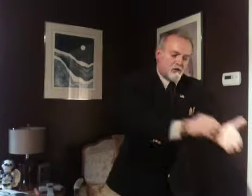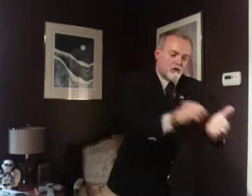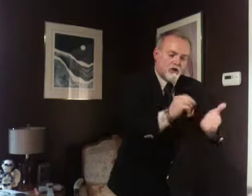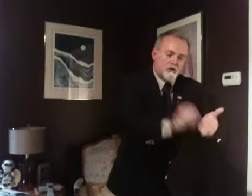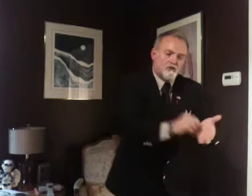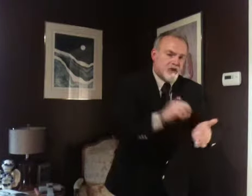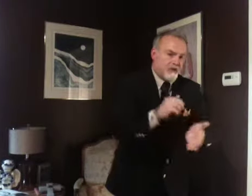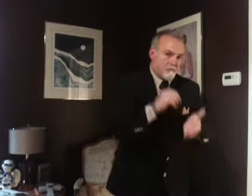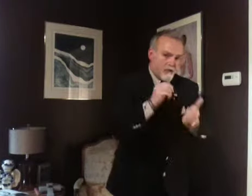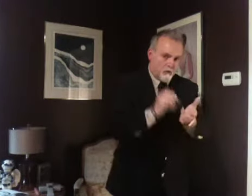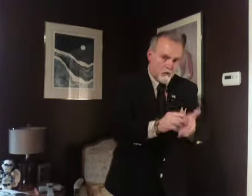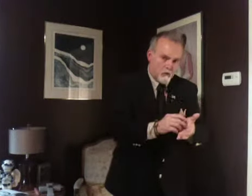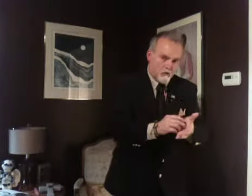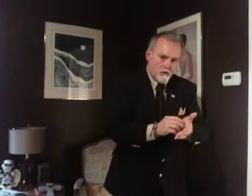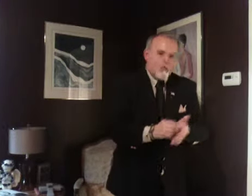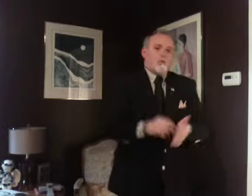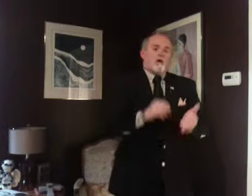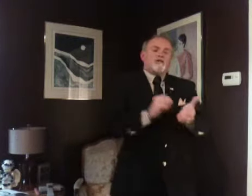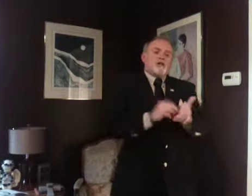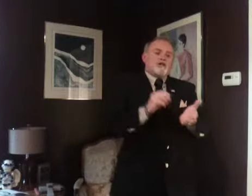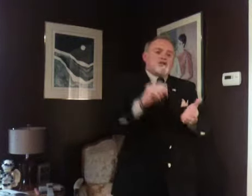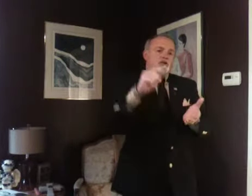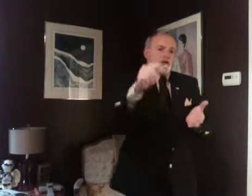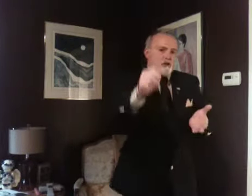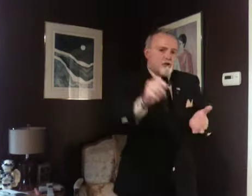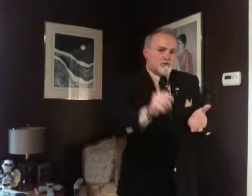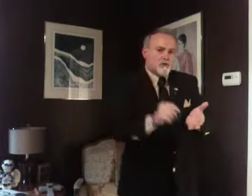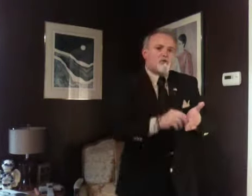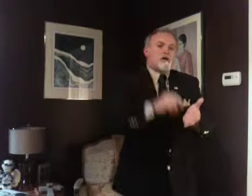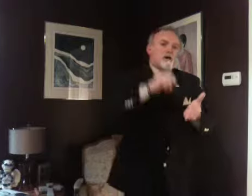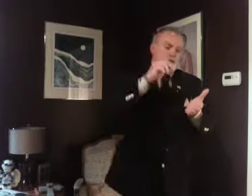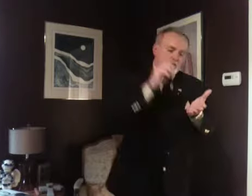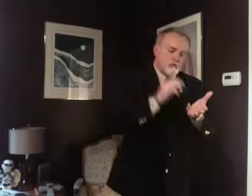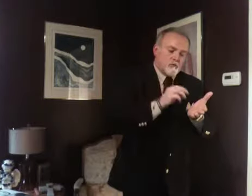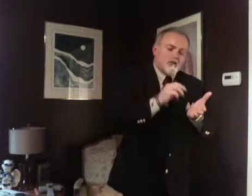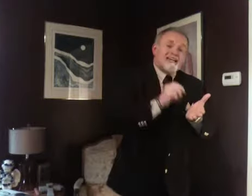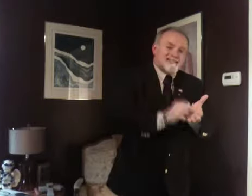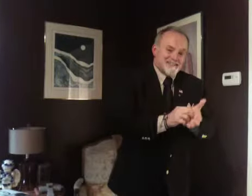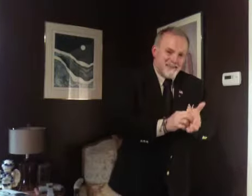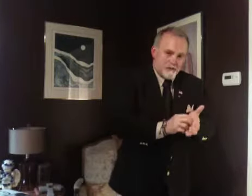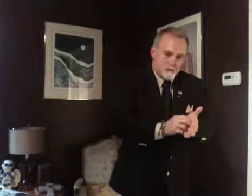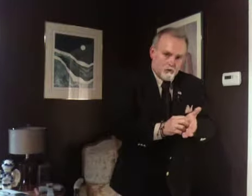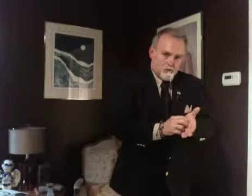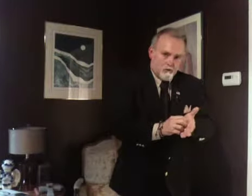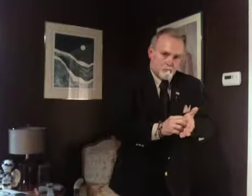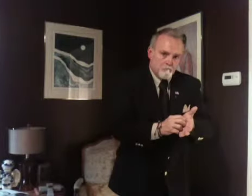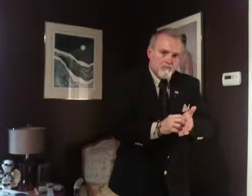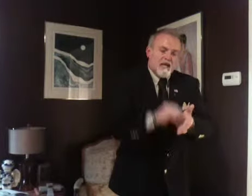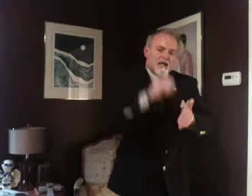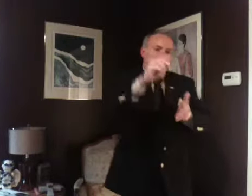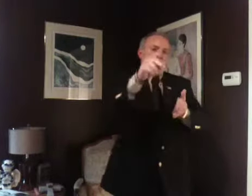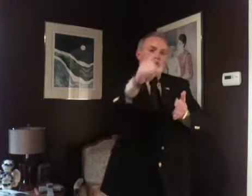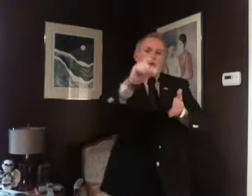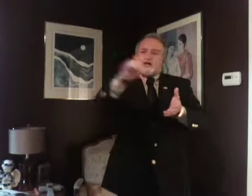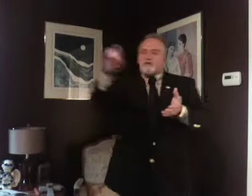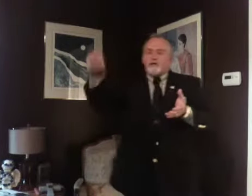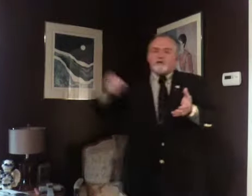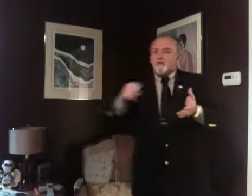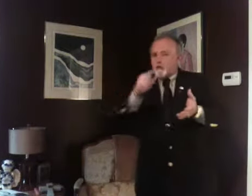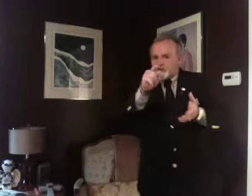learning all you can about work. What changes you can go through to excel at work. And then you'll watch others watch